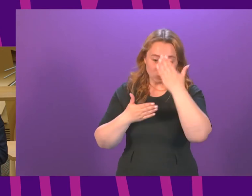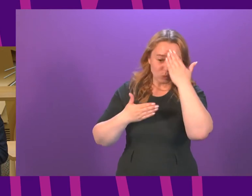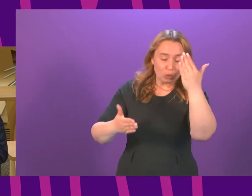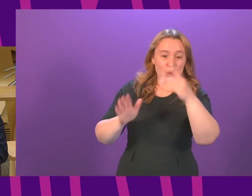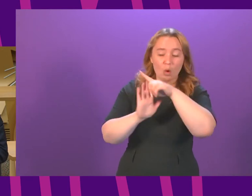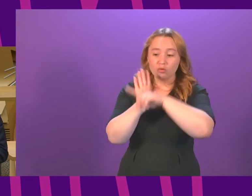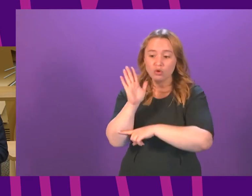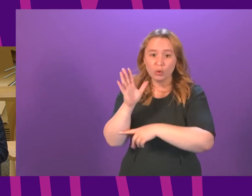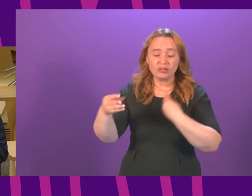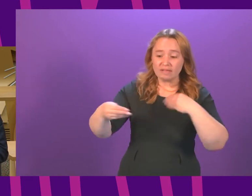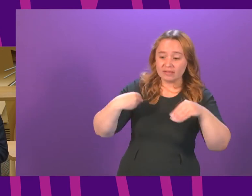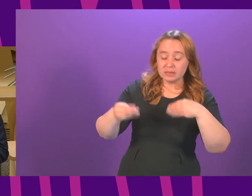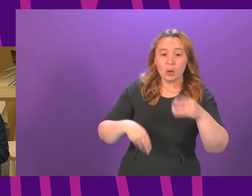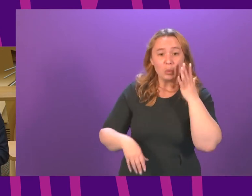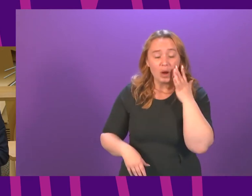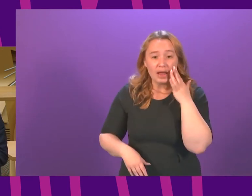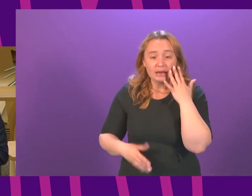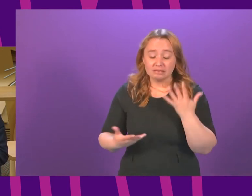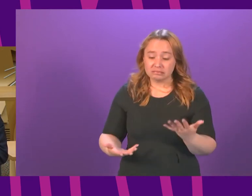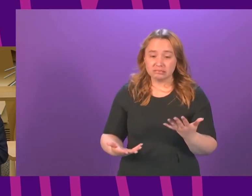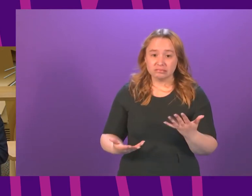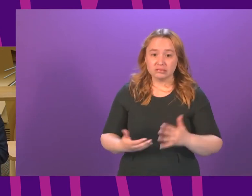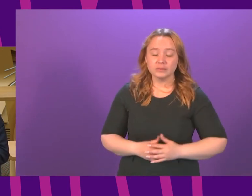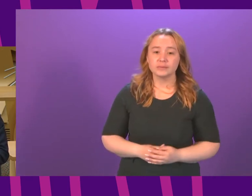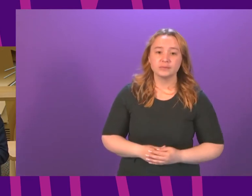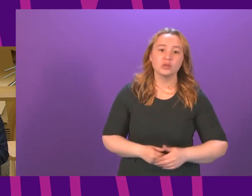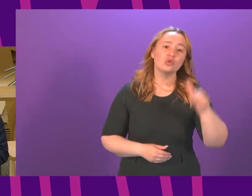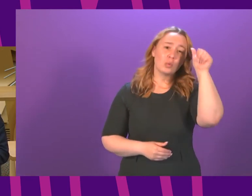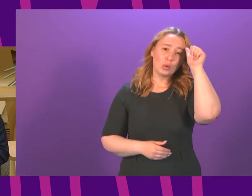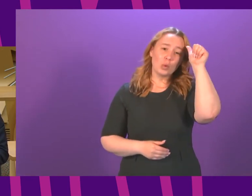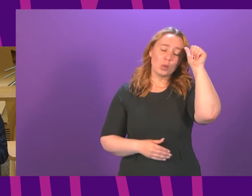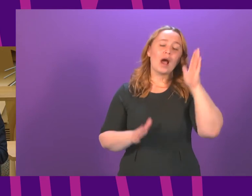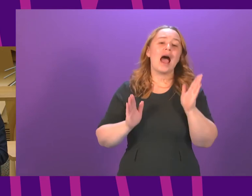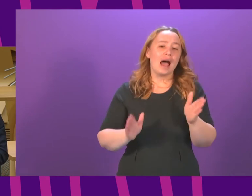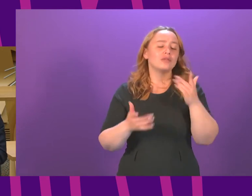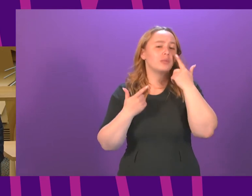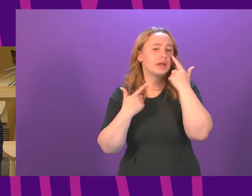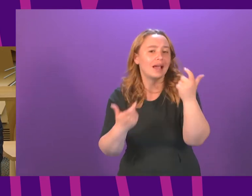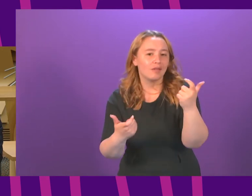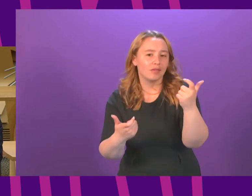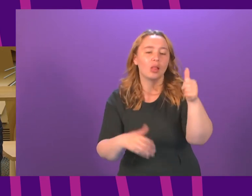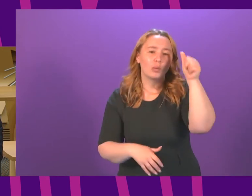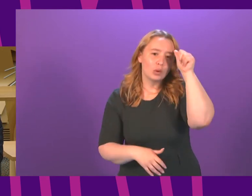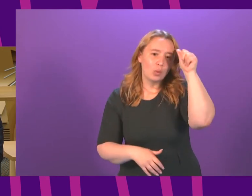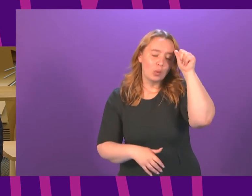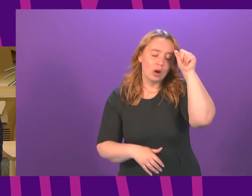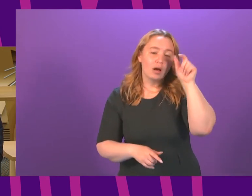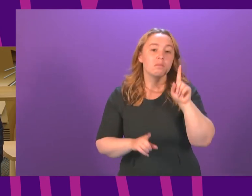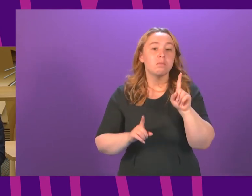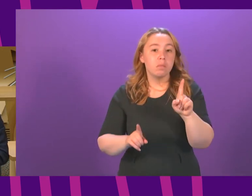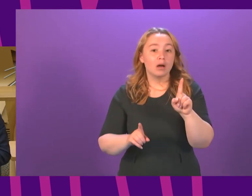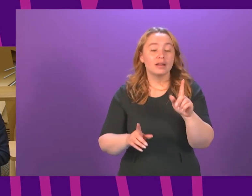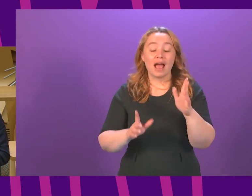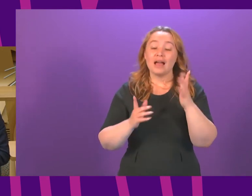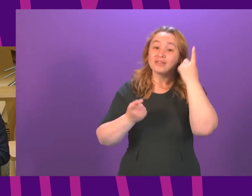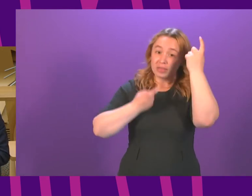restrictions will ease. We understand the need for caution, but we also believe more emphasis needs to be placed on the